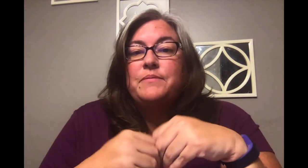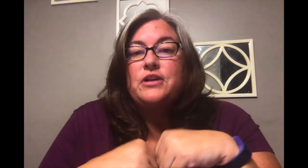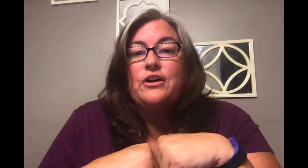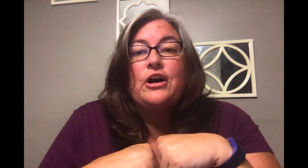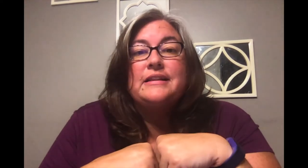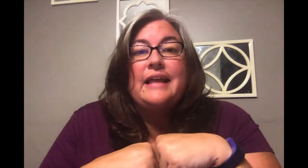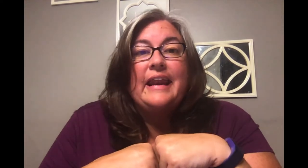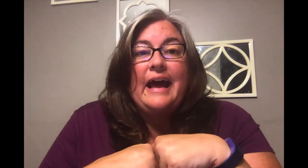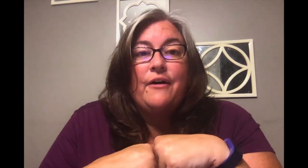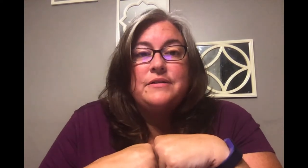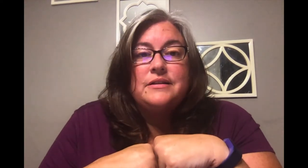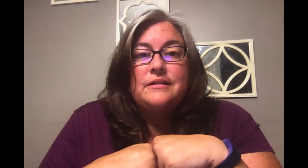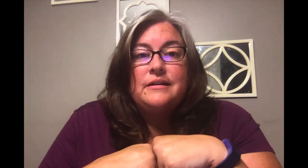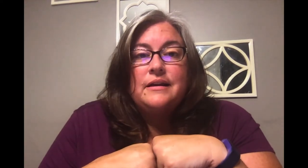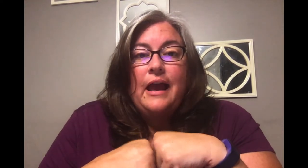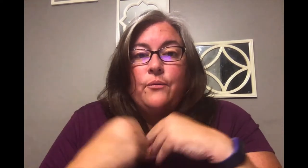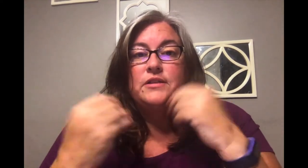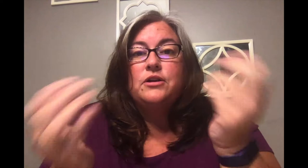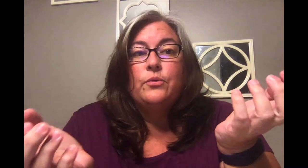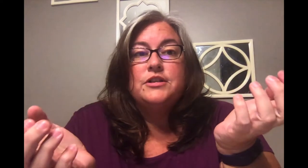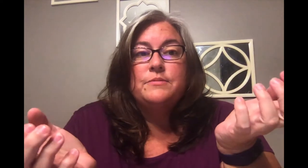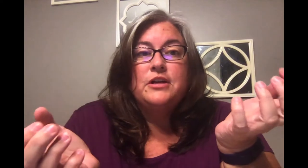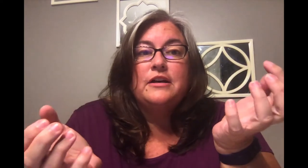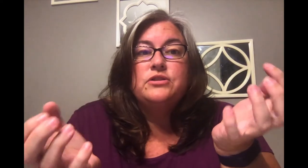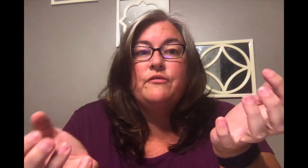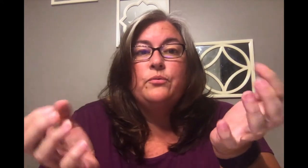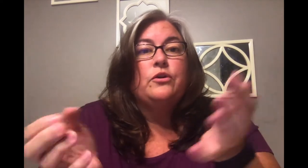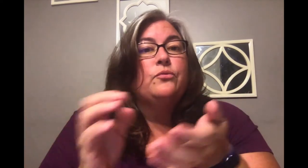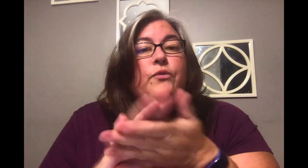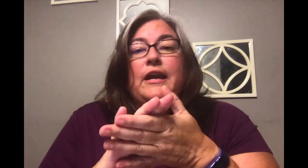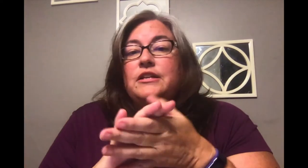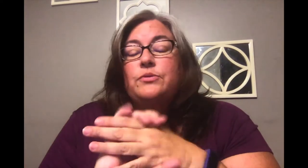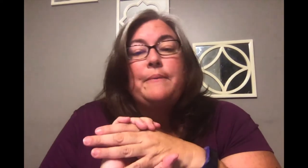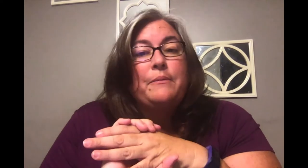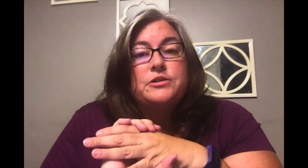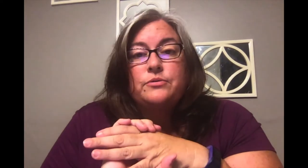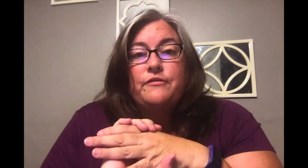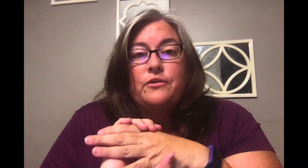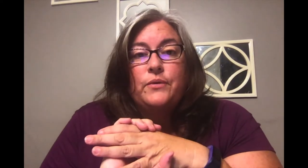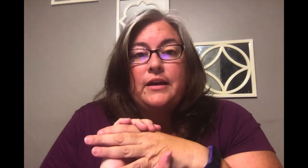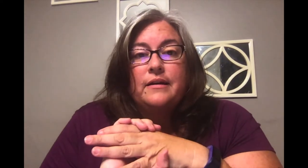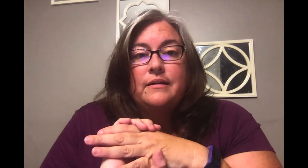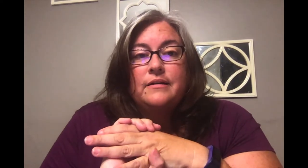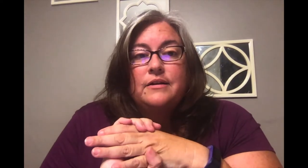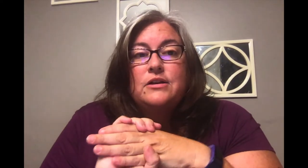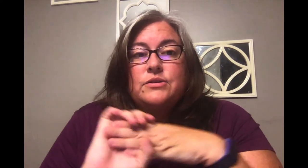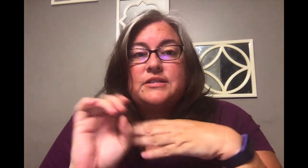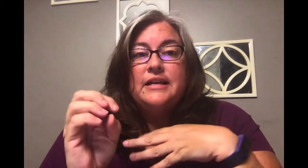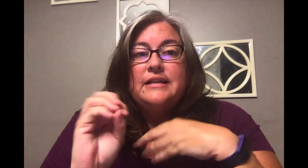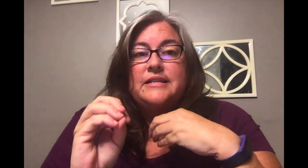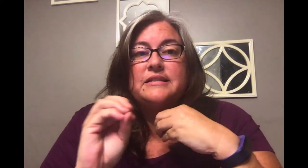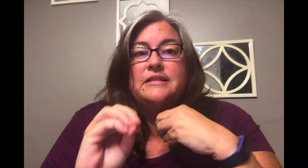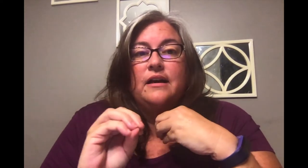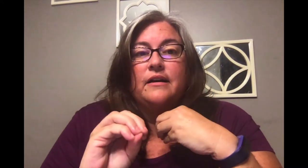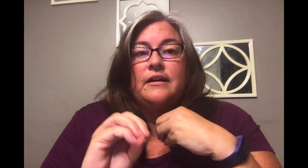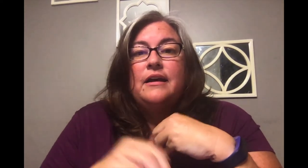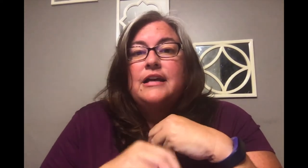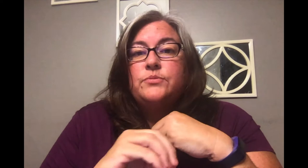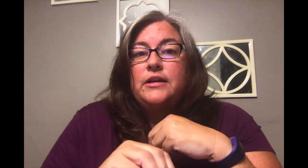song called let it out and once our worship song is over we'll go right into our bible story for the week so sing and dance along as we get